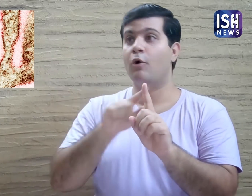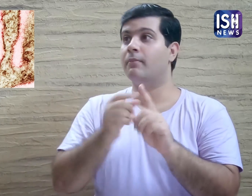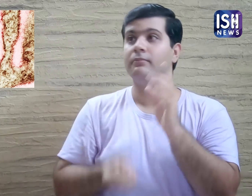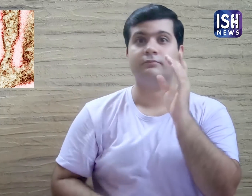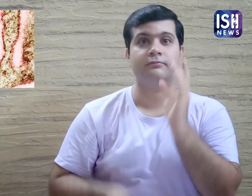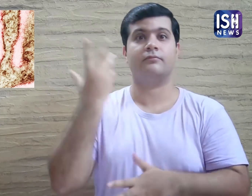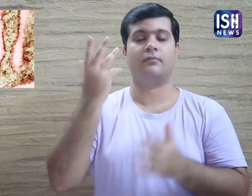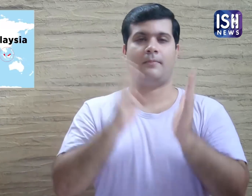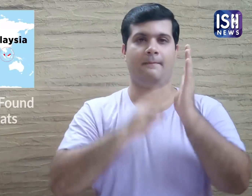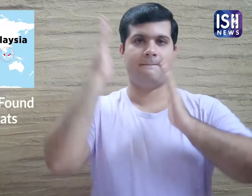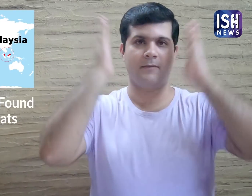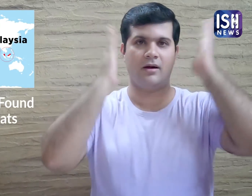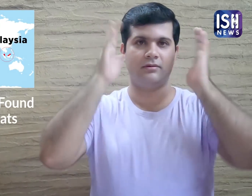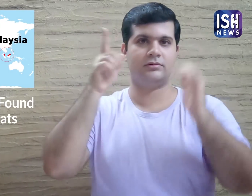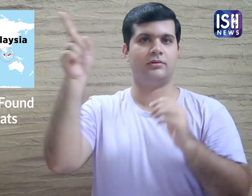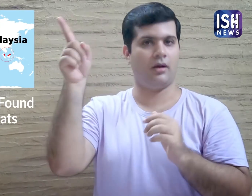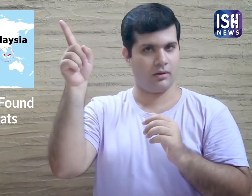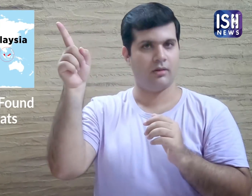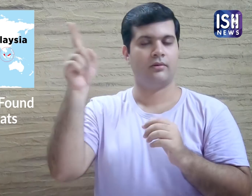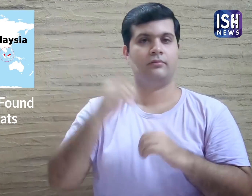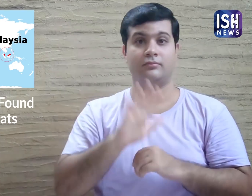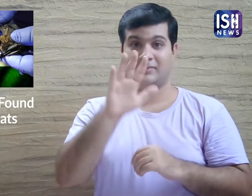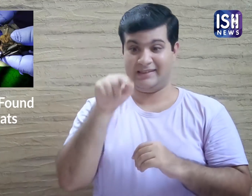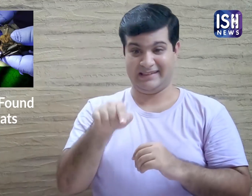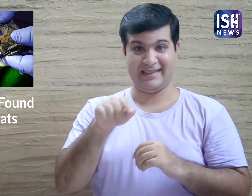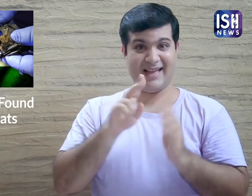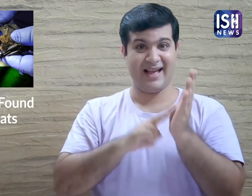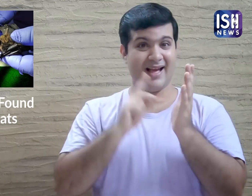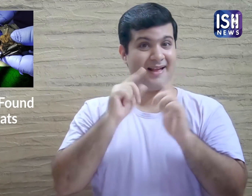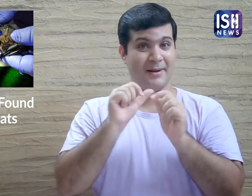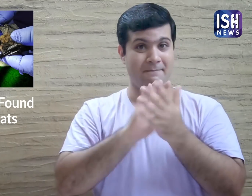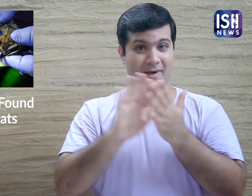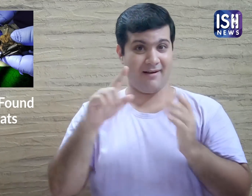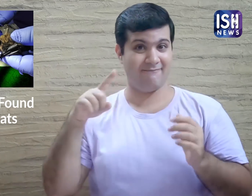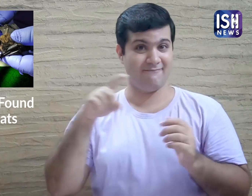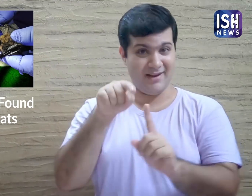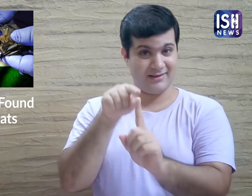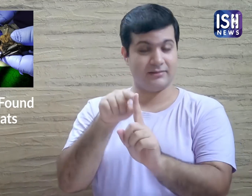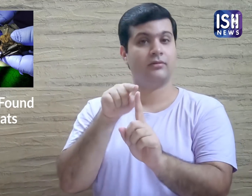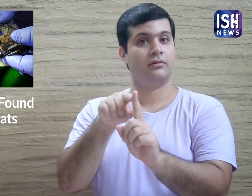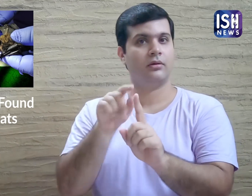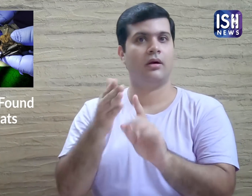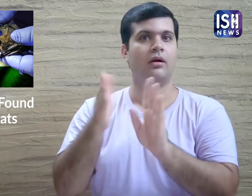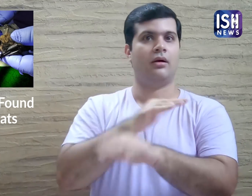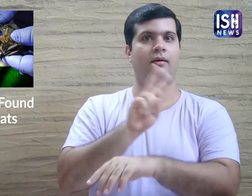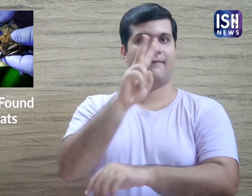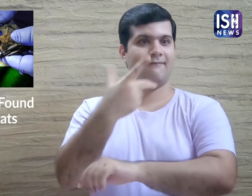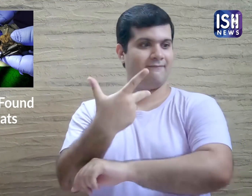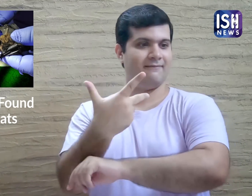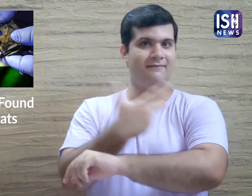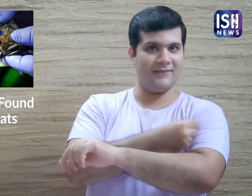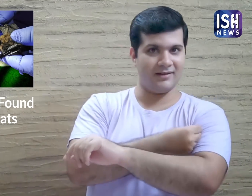The Nipah virus originated in Malaysia. There is no vaccine or cure for the virus.